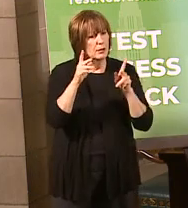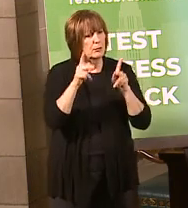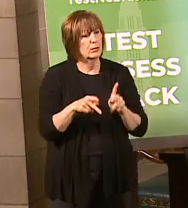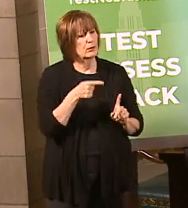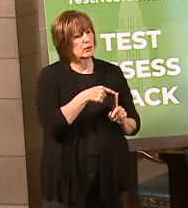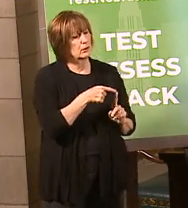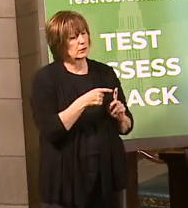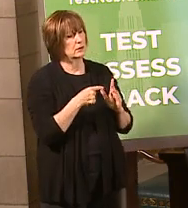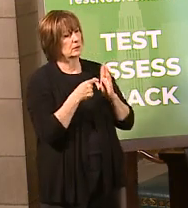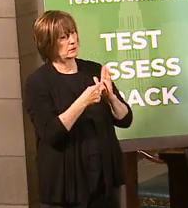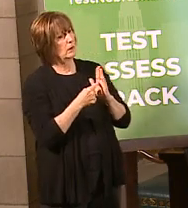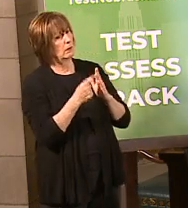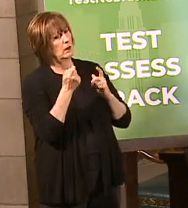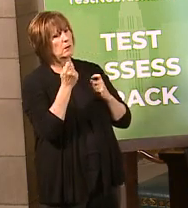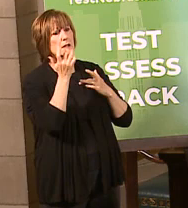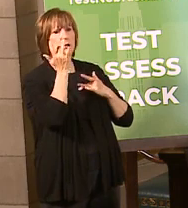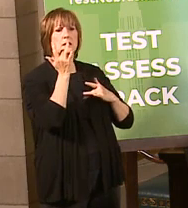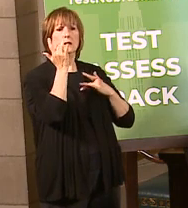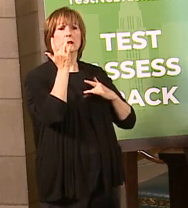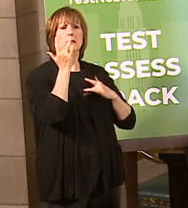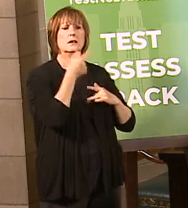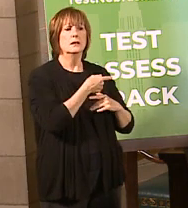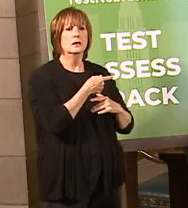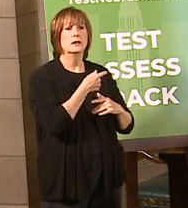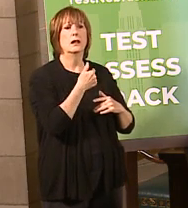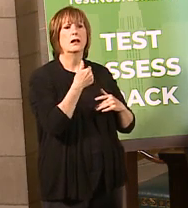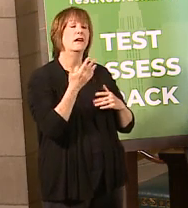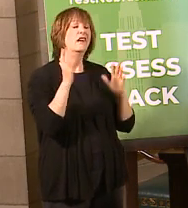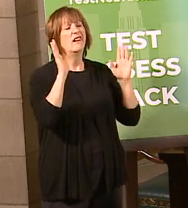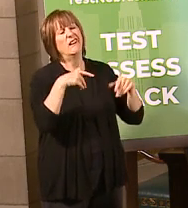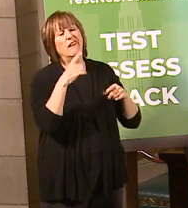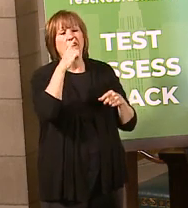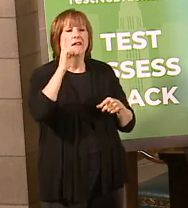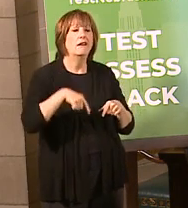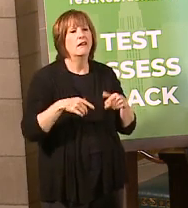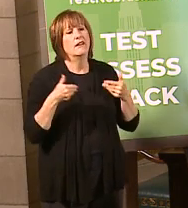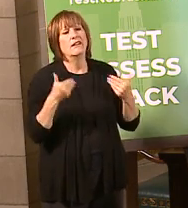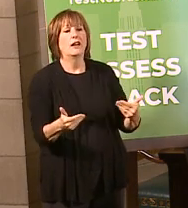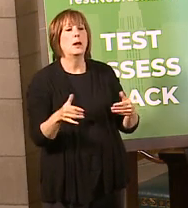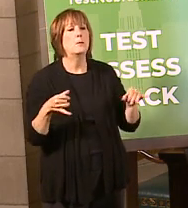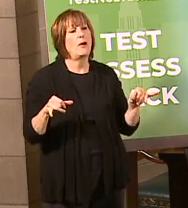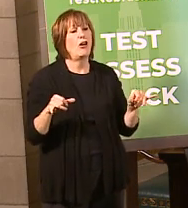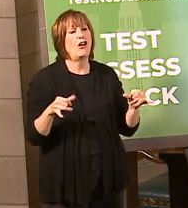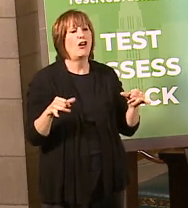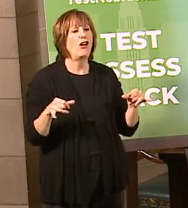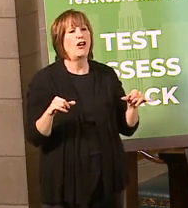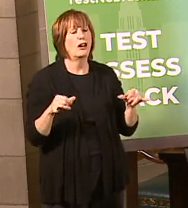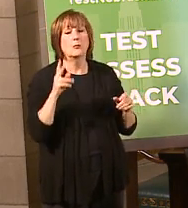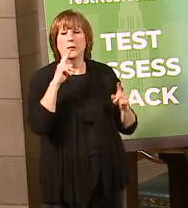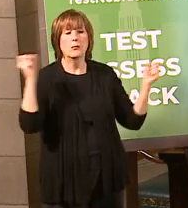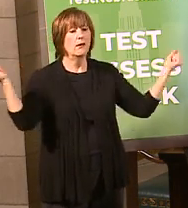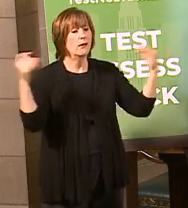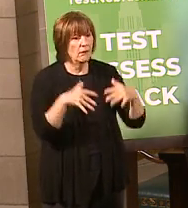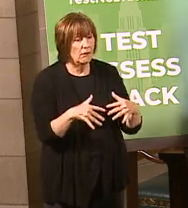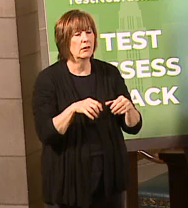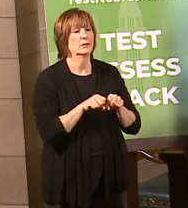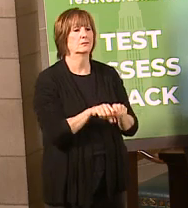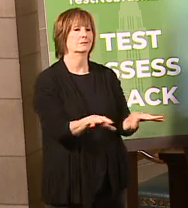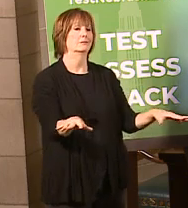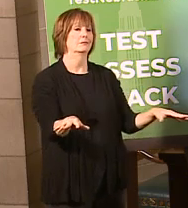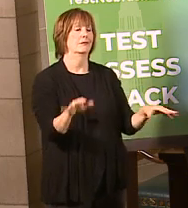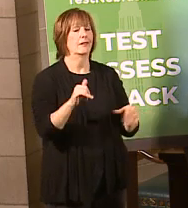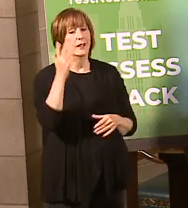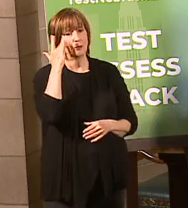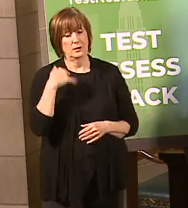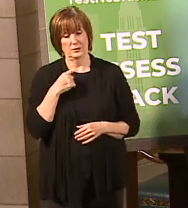showing symptoms, and she ended up having the party anyway, and so other people got infected. So this is again why when we're talking about Cinco de